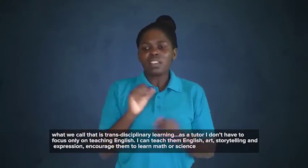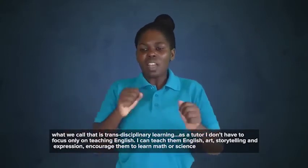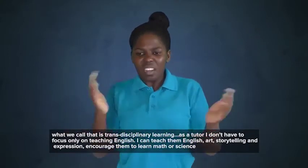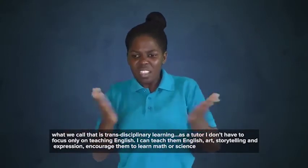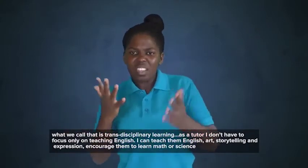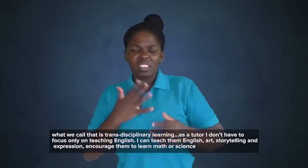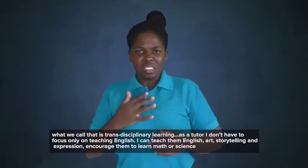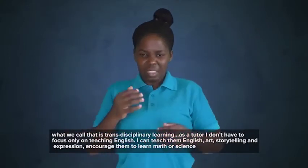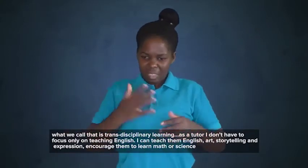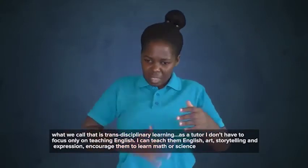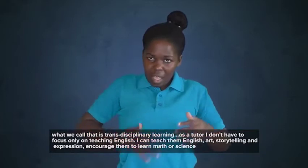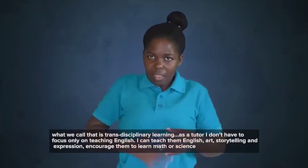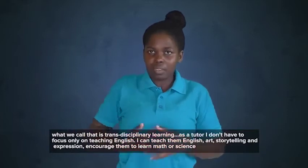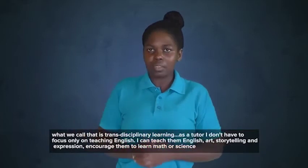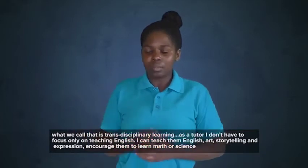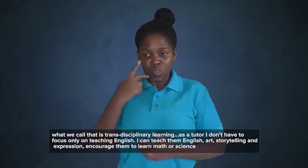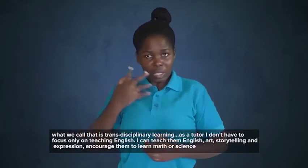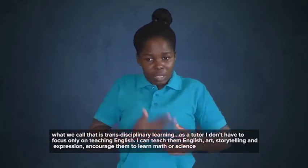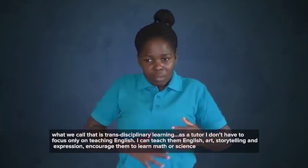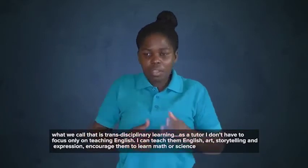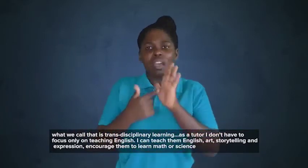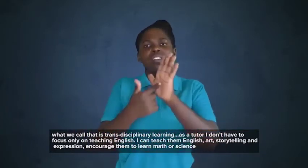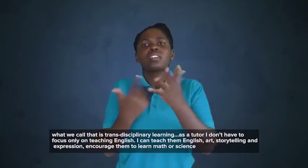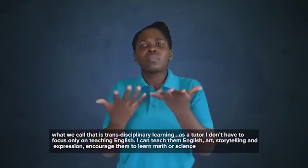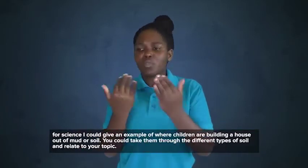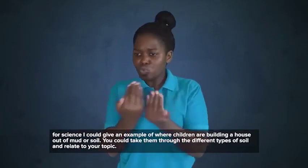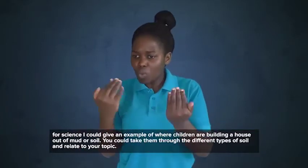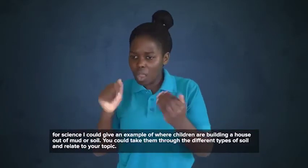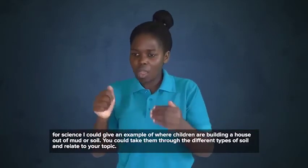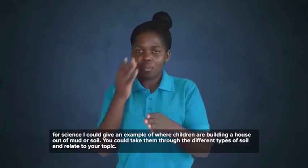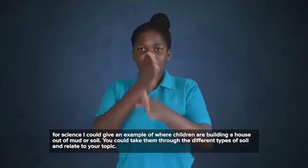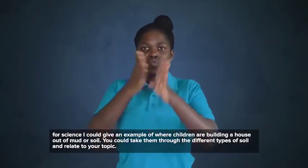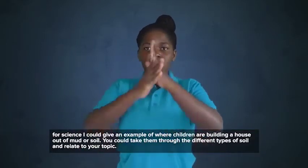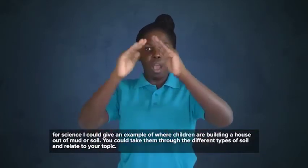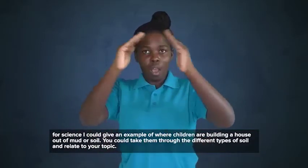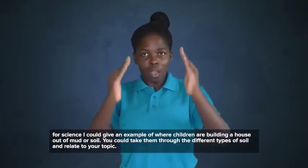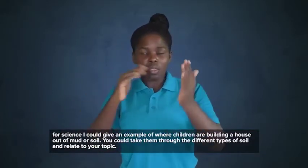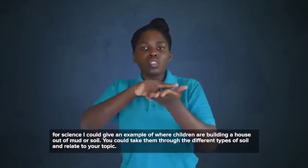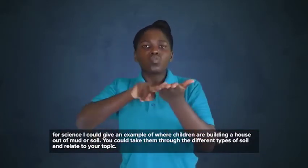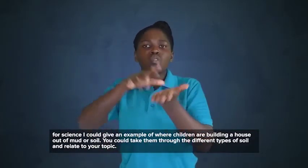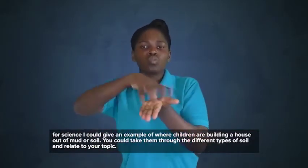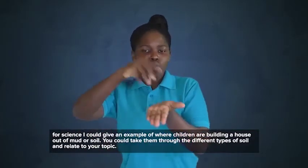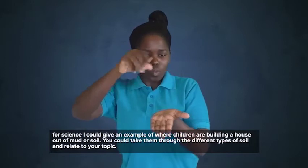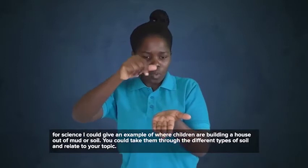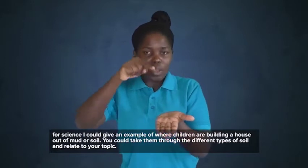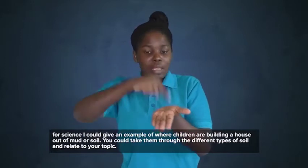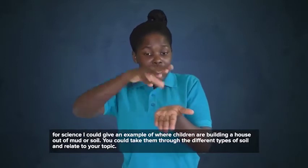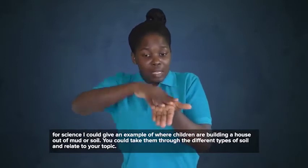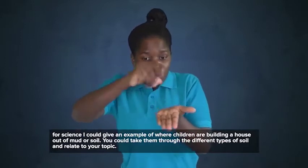encourage them to learn math or science. For science, could give an example, for instance, where children are building